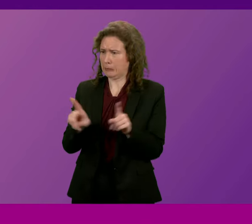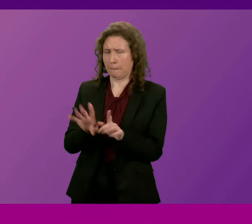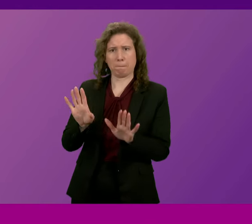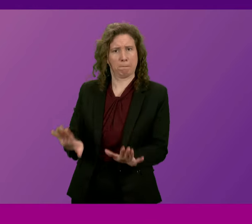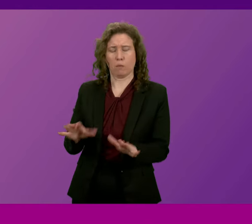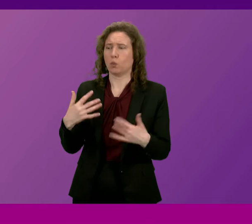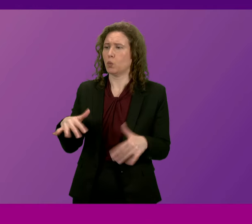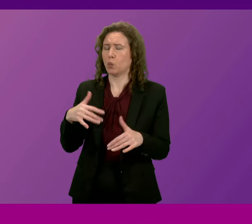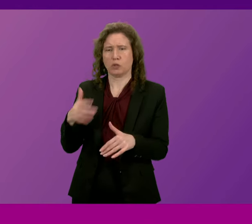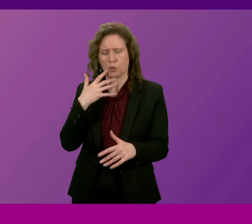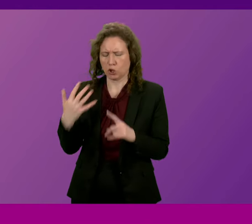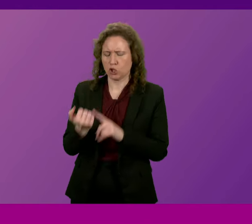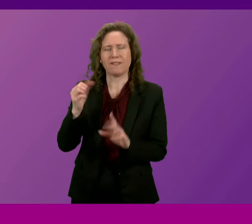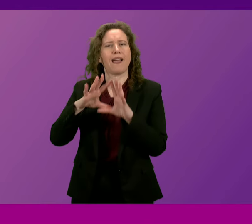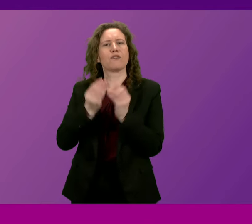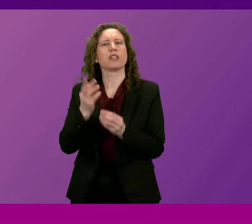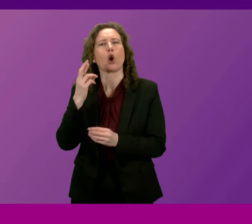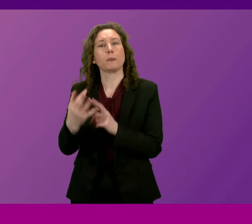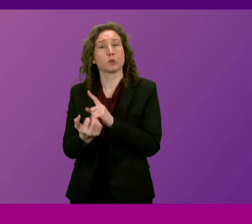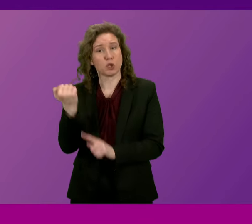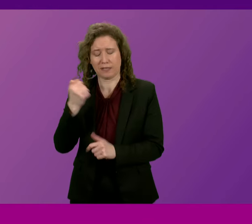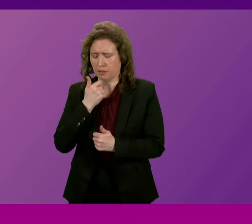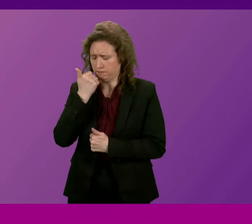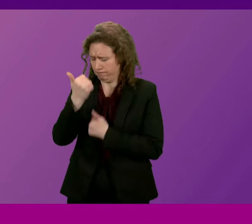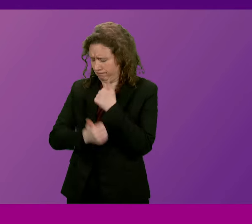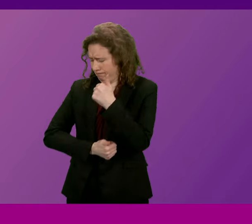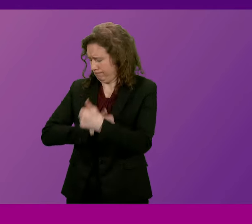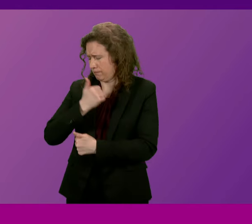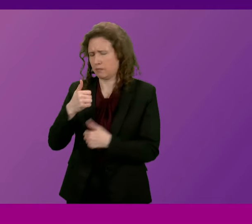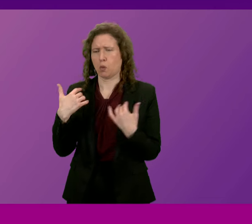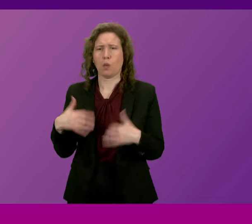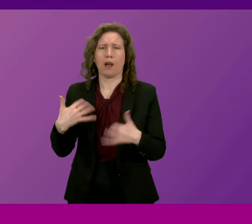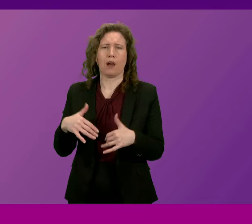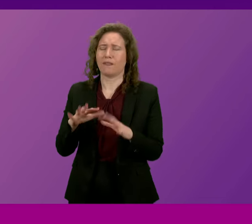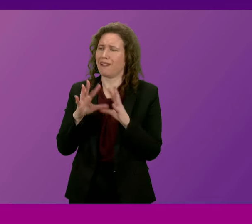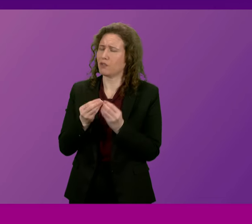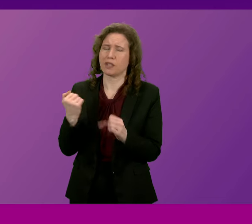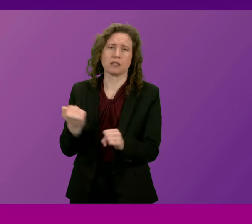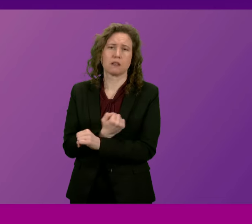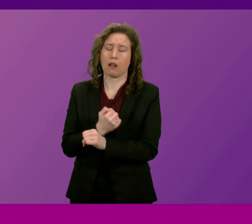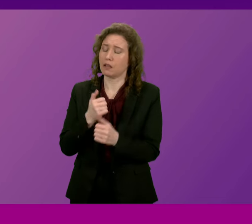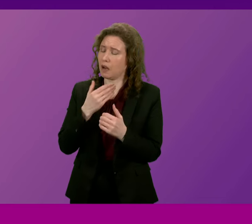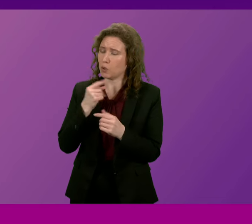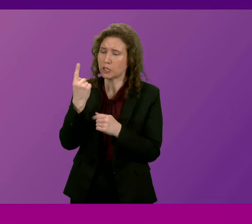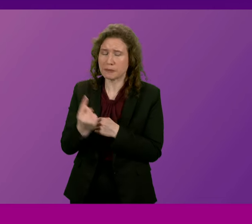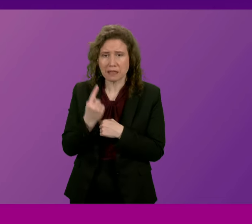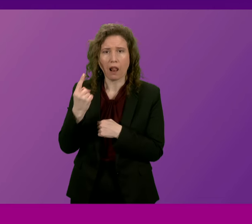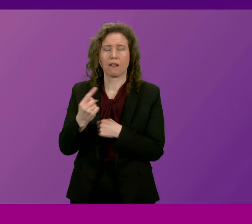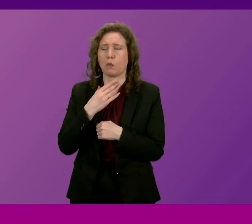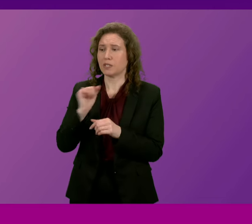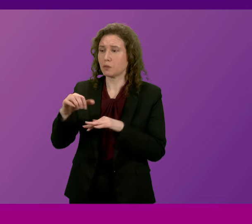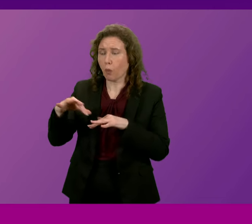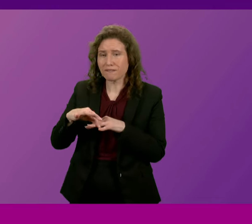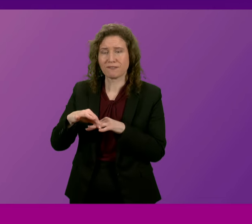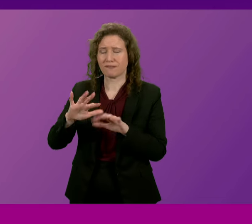all that he hopes to achieve and I commend him unreservedly for all that he has done. and I wish him, I wish his